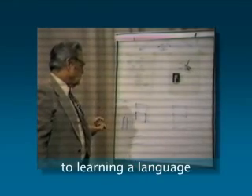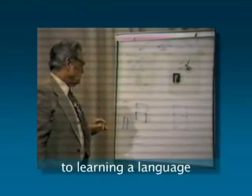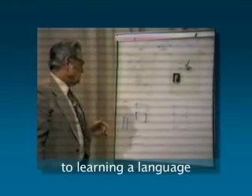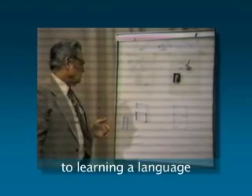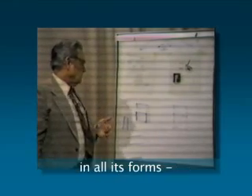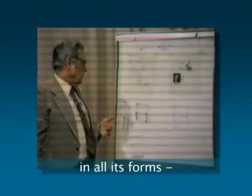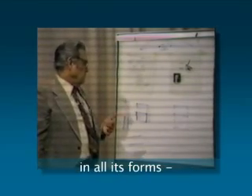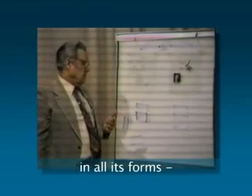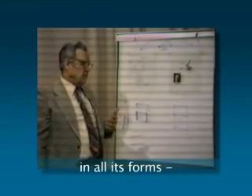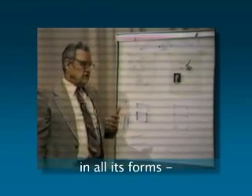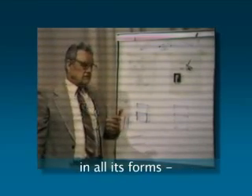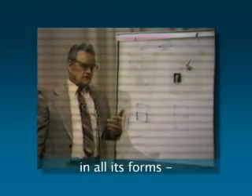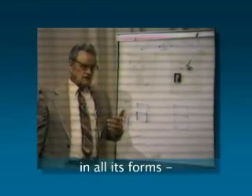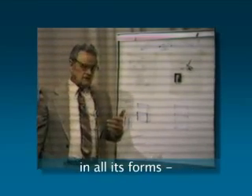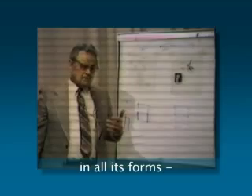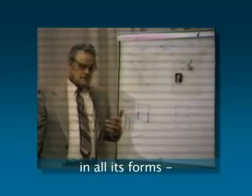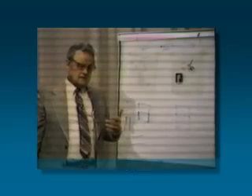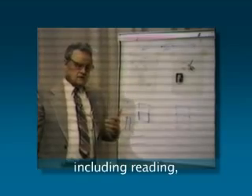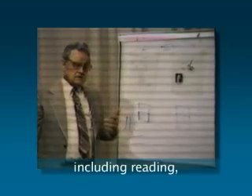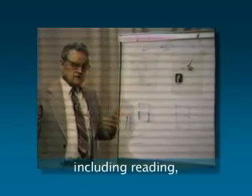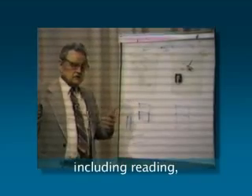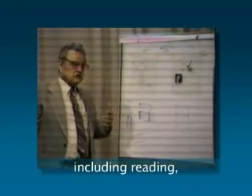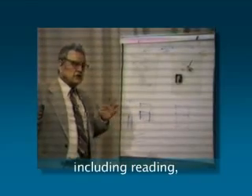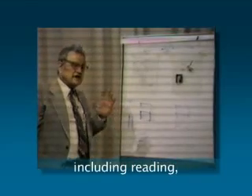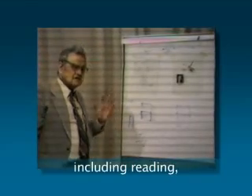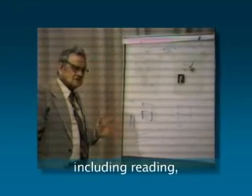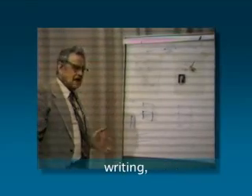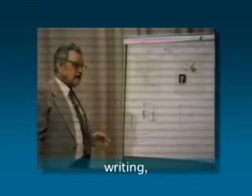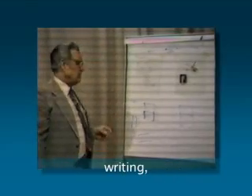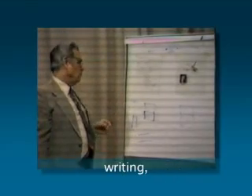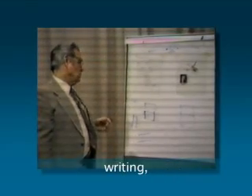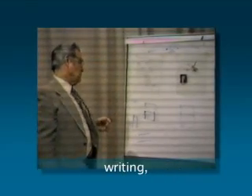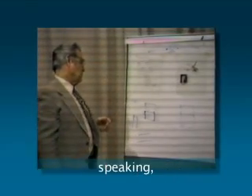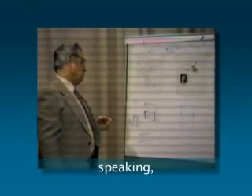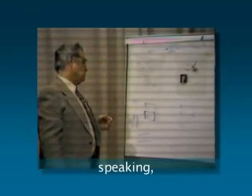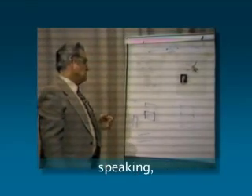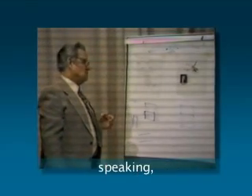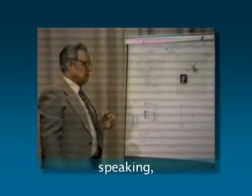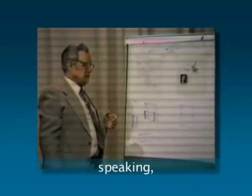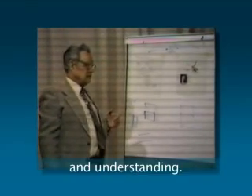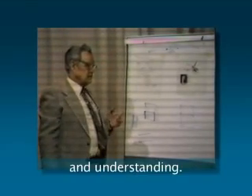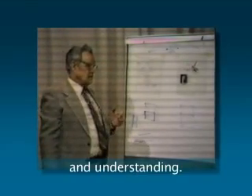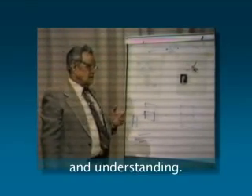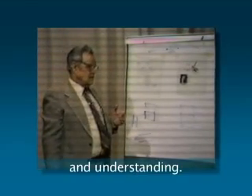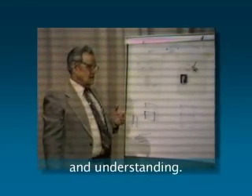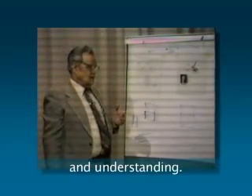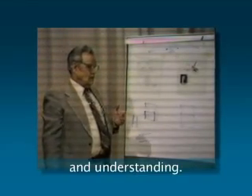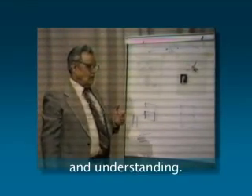a language in all its forms, including reading, writing, speaking, and understanding.